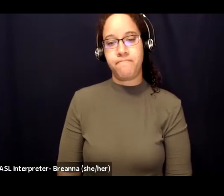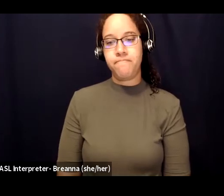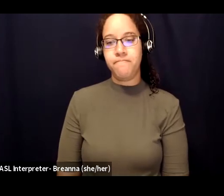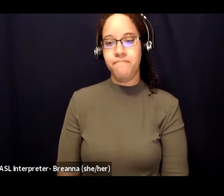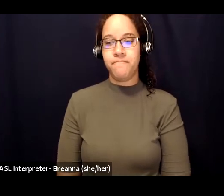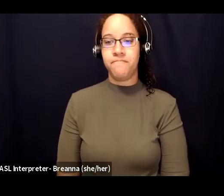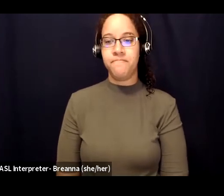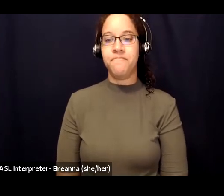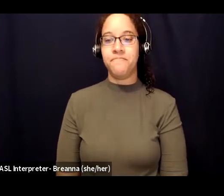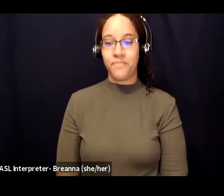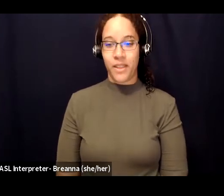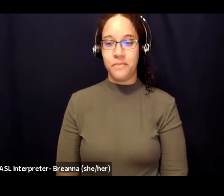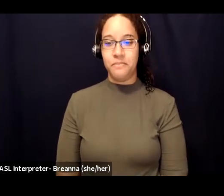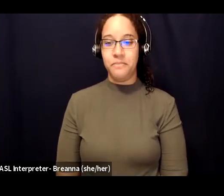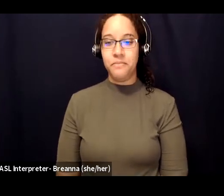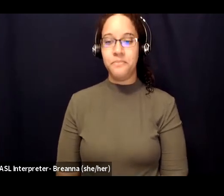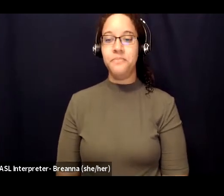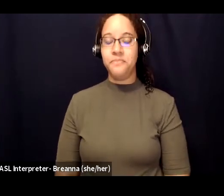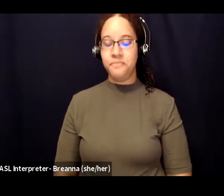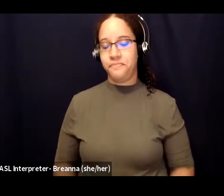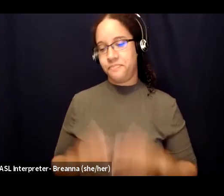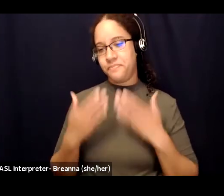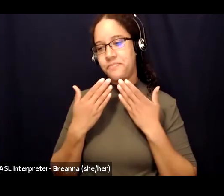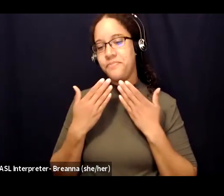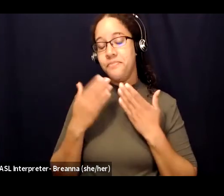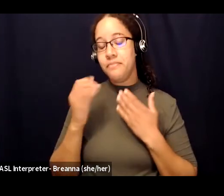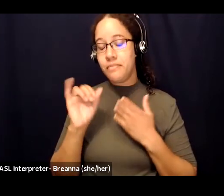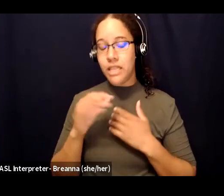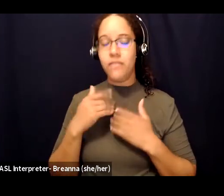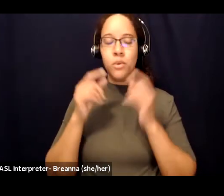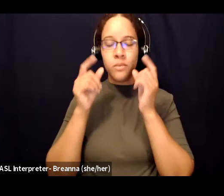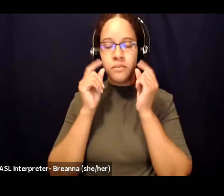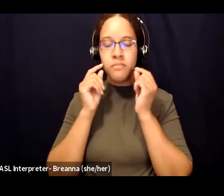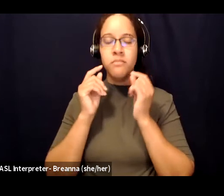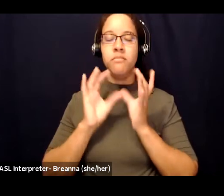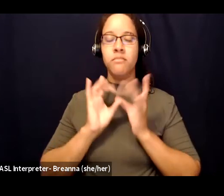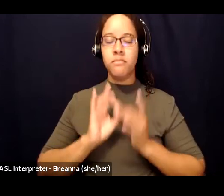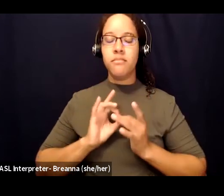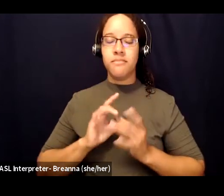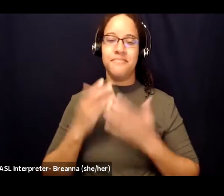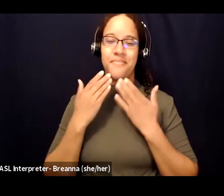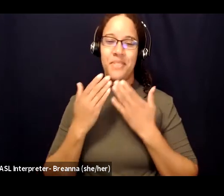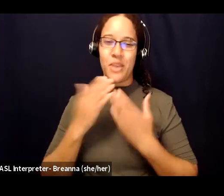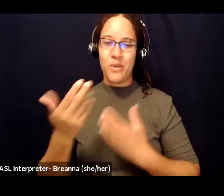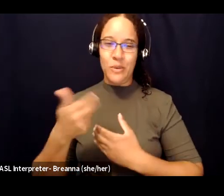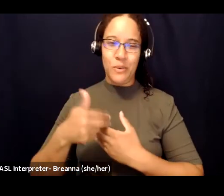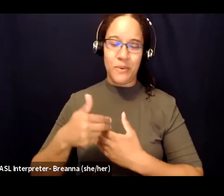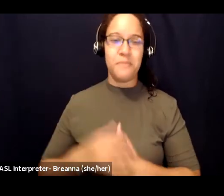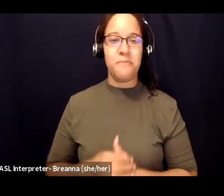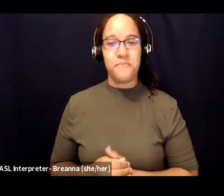thank you for joining me in that if you did the next thing that i would like to introduce us to